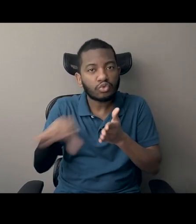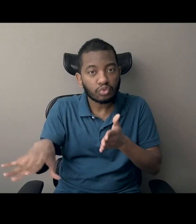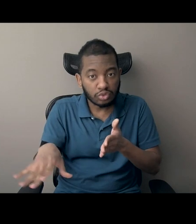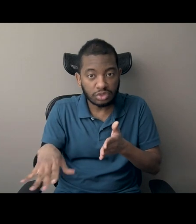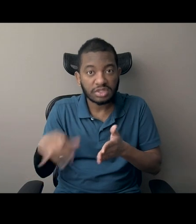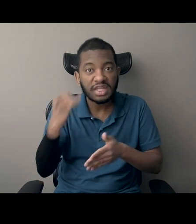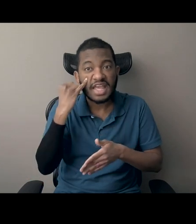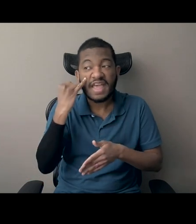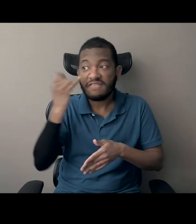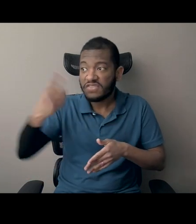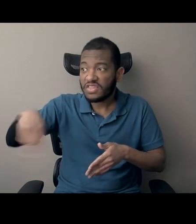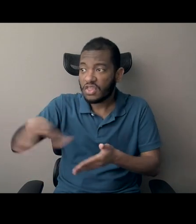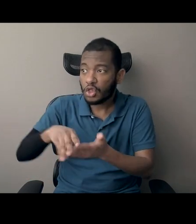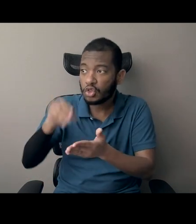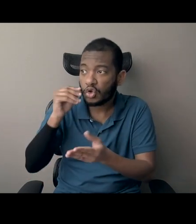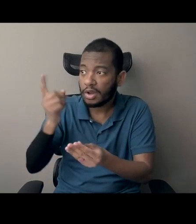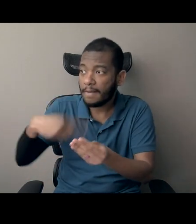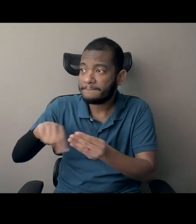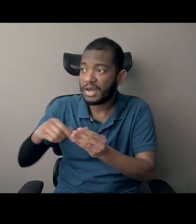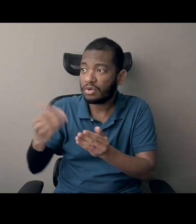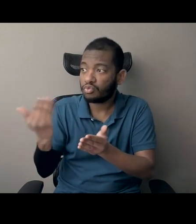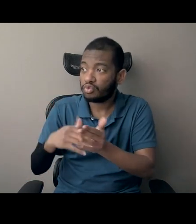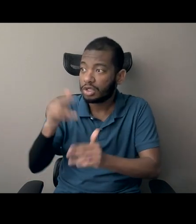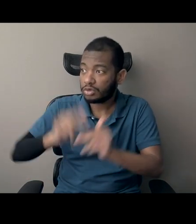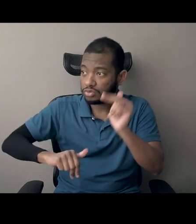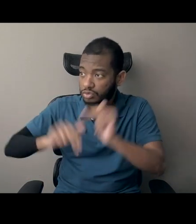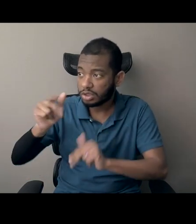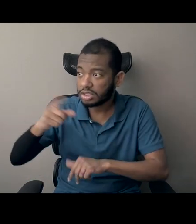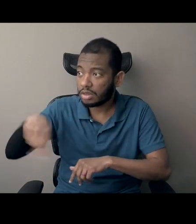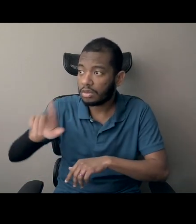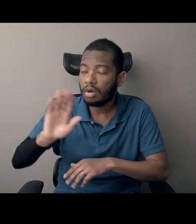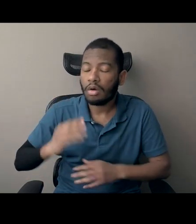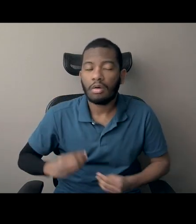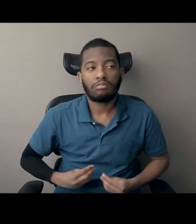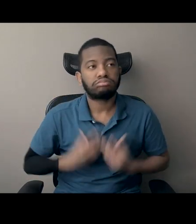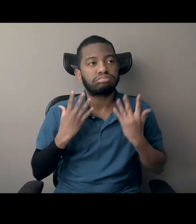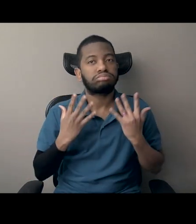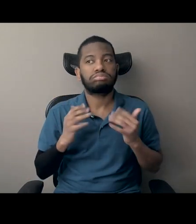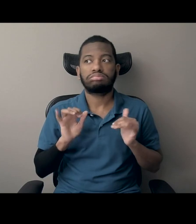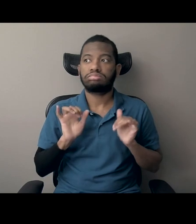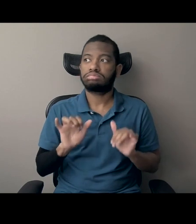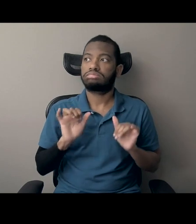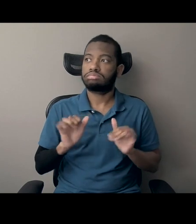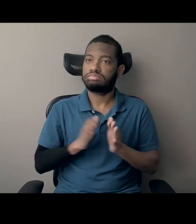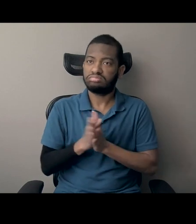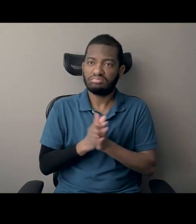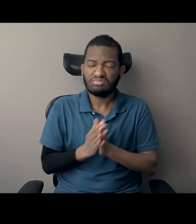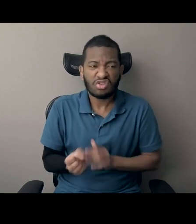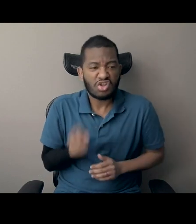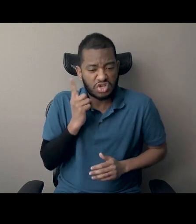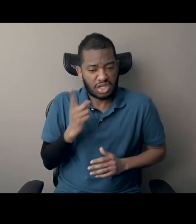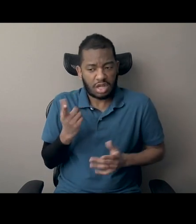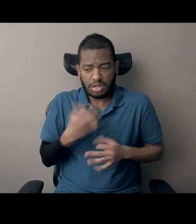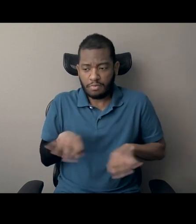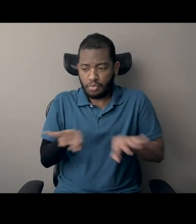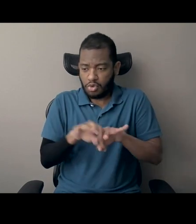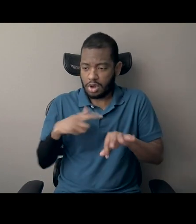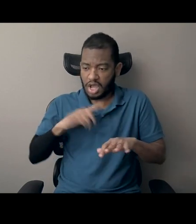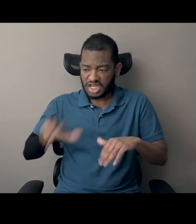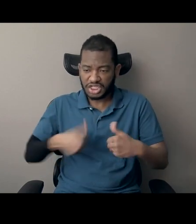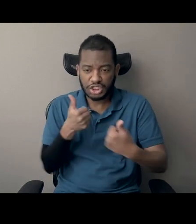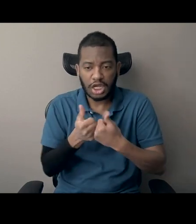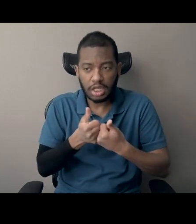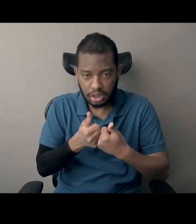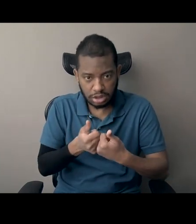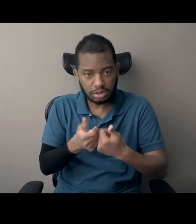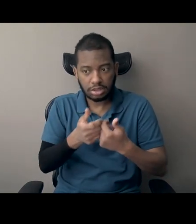together for something better. And many people in power, people controlling the master narrative here, don't want us to do that. And that's what we at the Zen Education Project